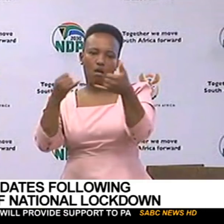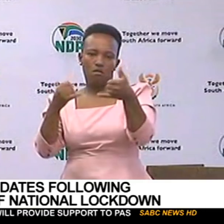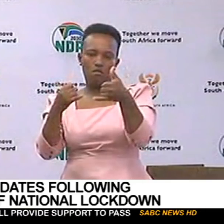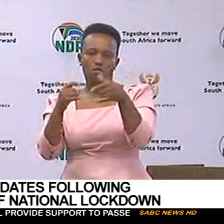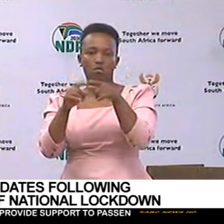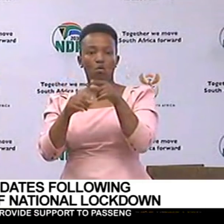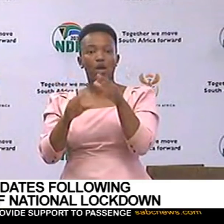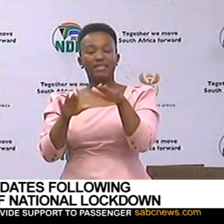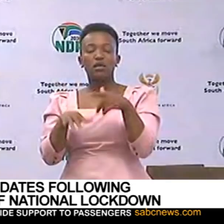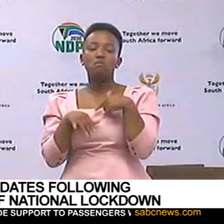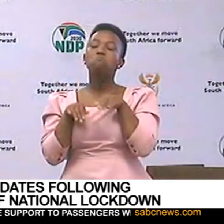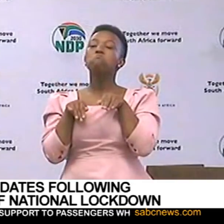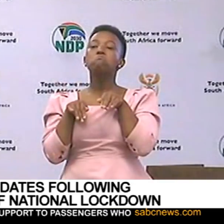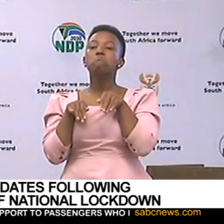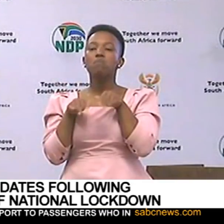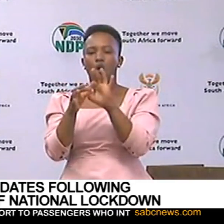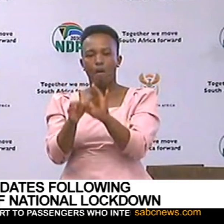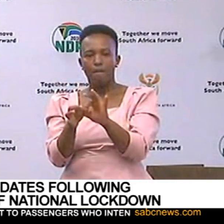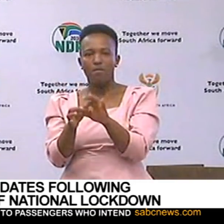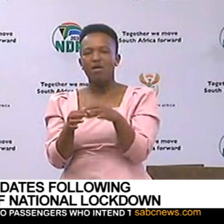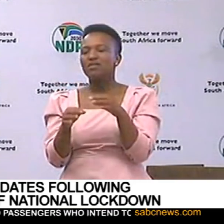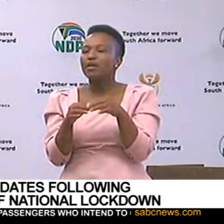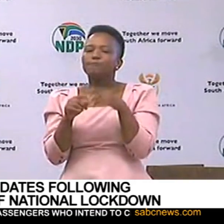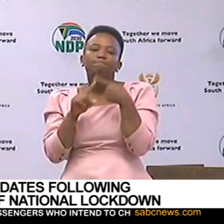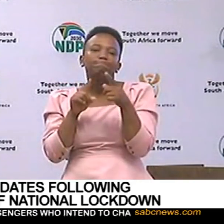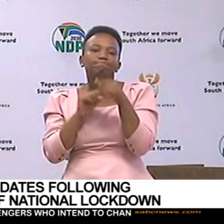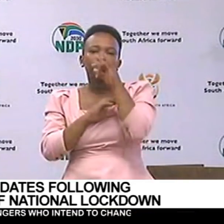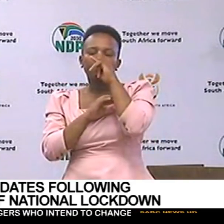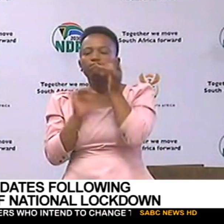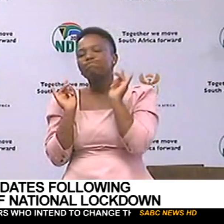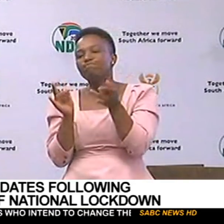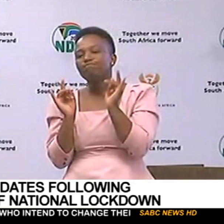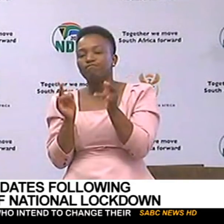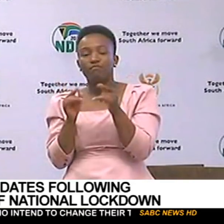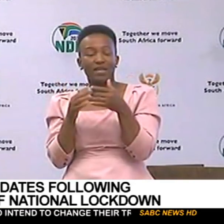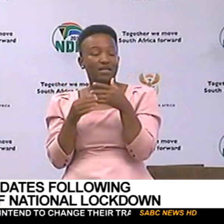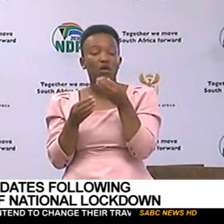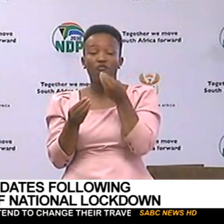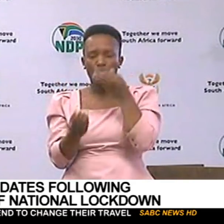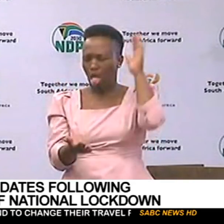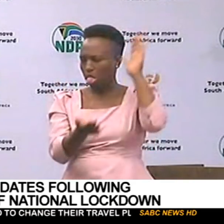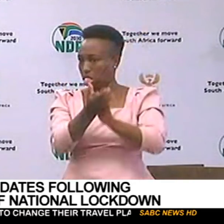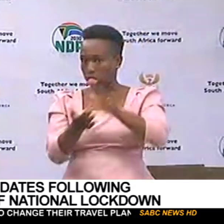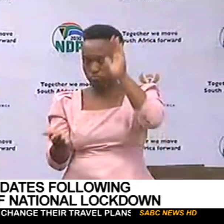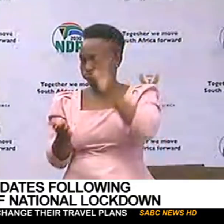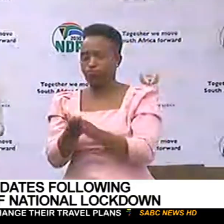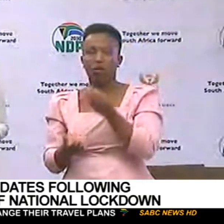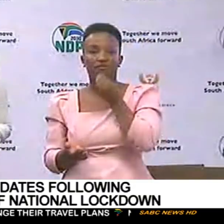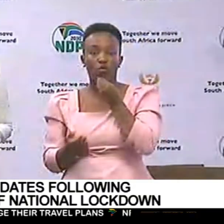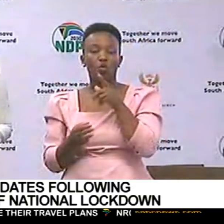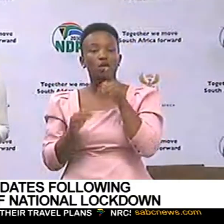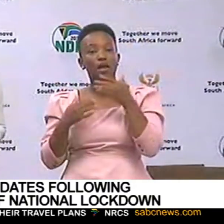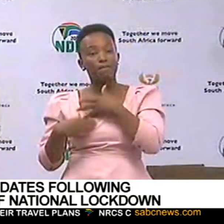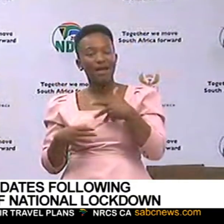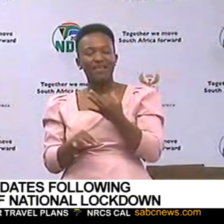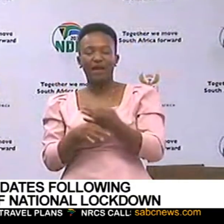Our children are sitting at home, and they're playing cartoons, others are busy finishing food, parents are worried. And